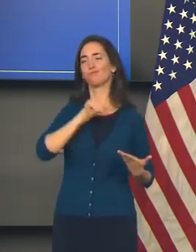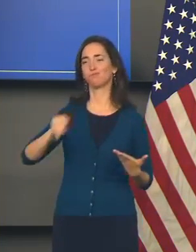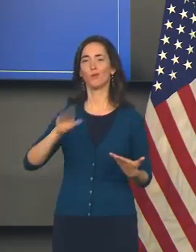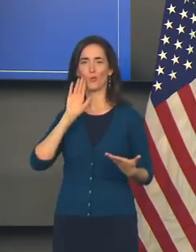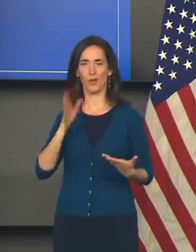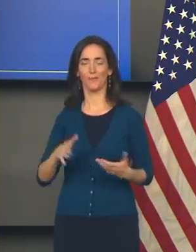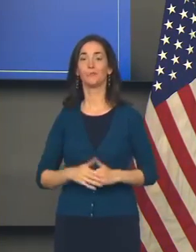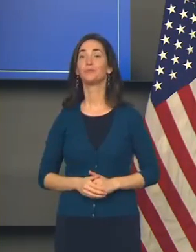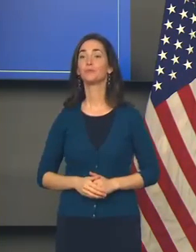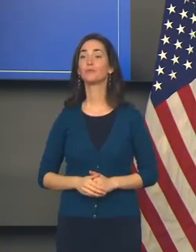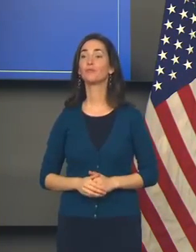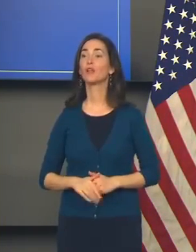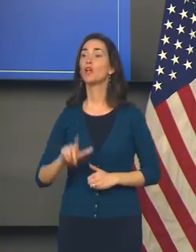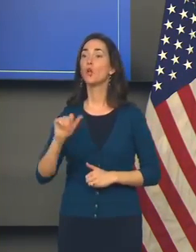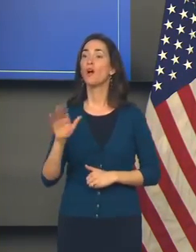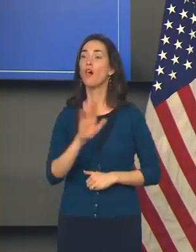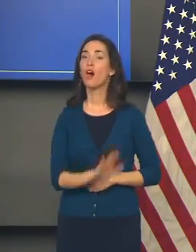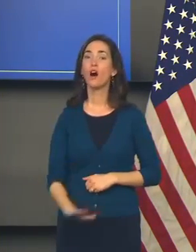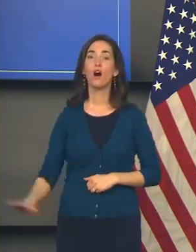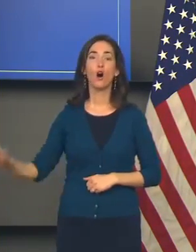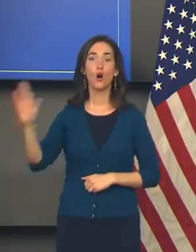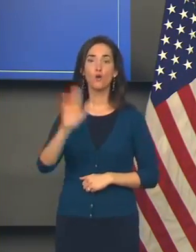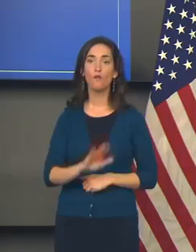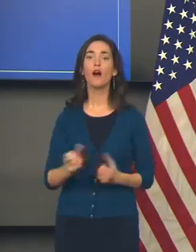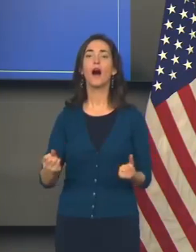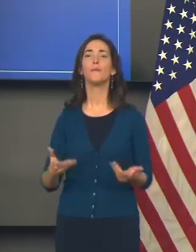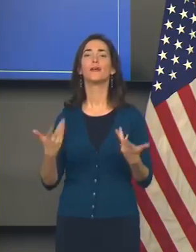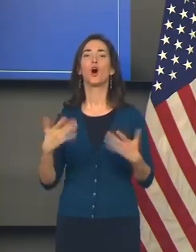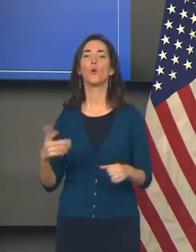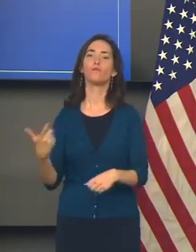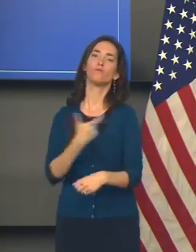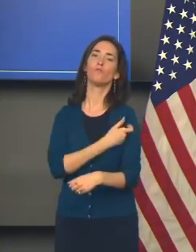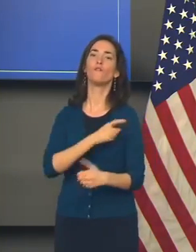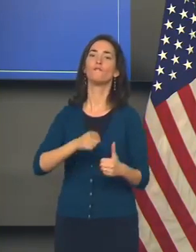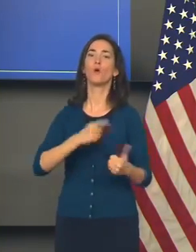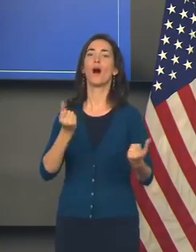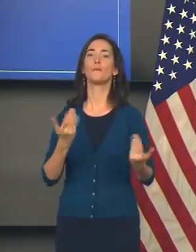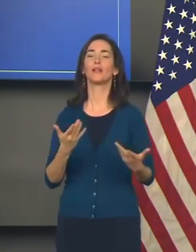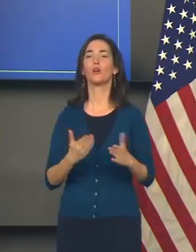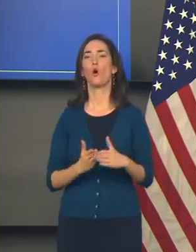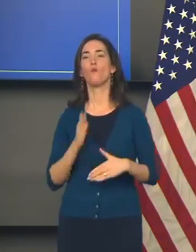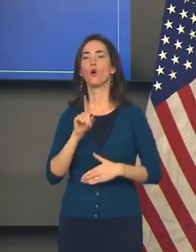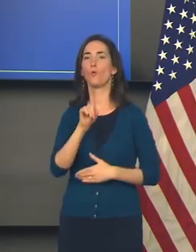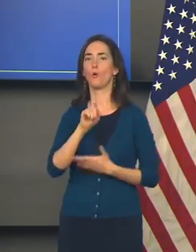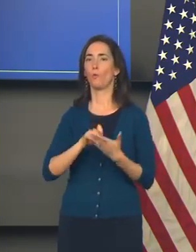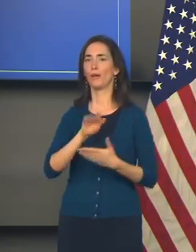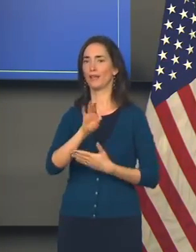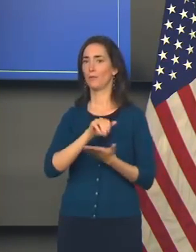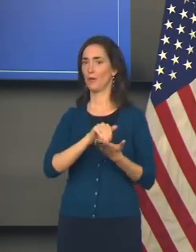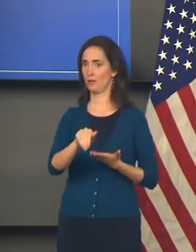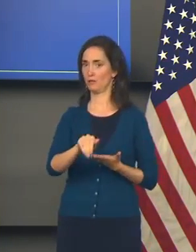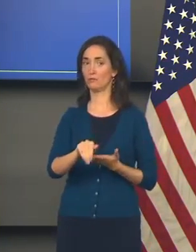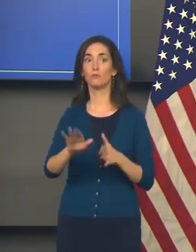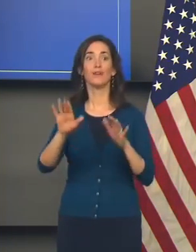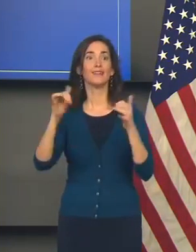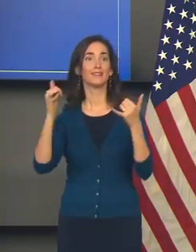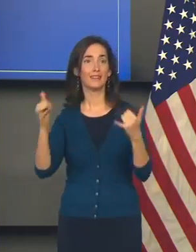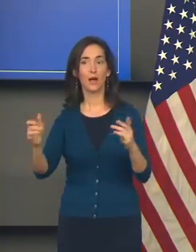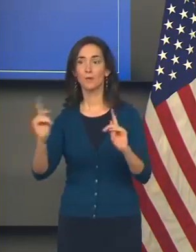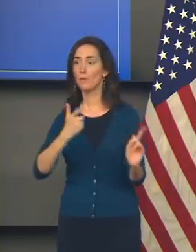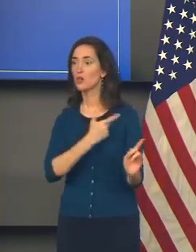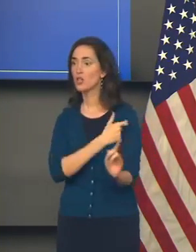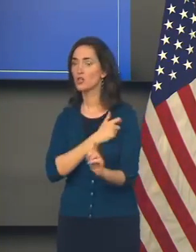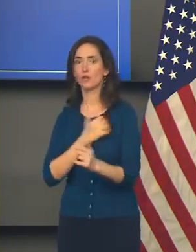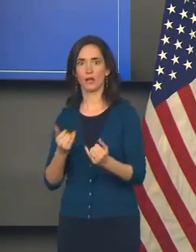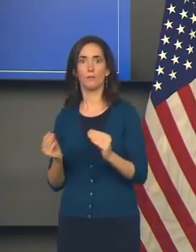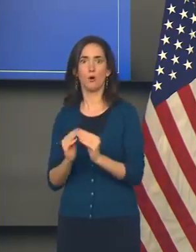million Louisianans have taken their first shot, and our vaccination rate is going up. You're going to get more information